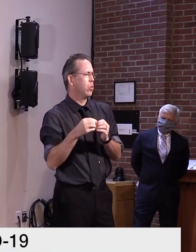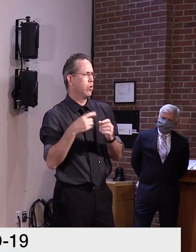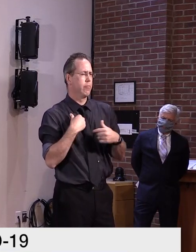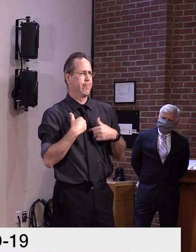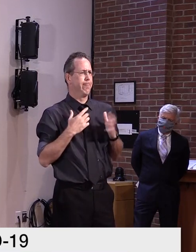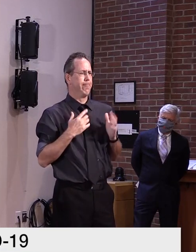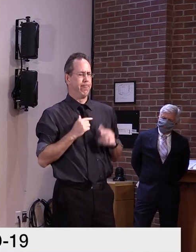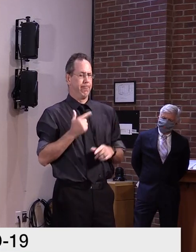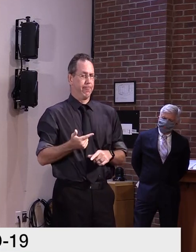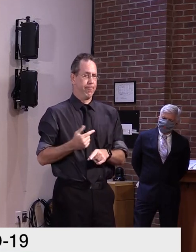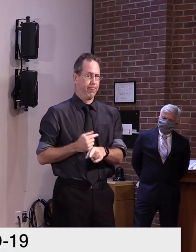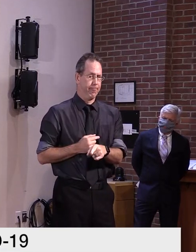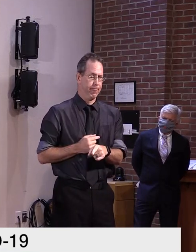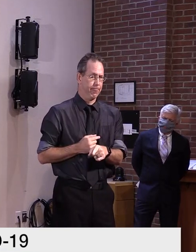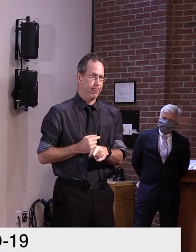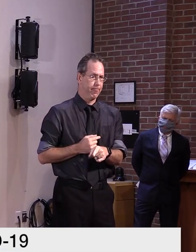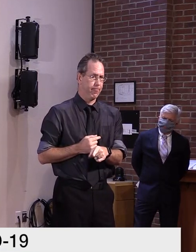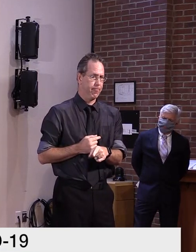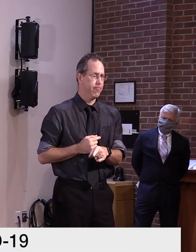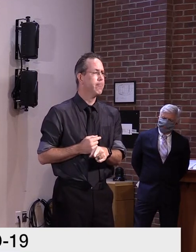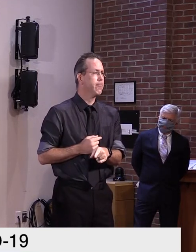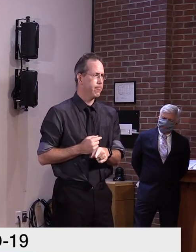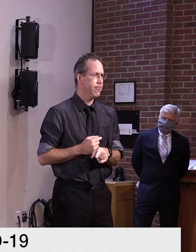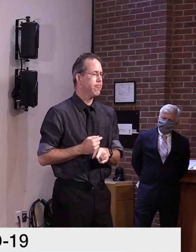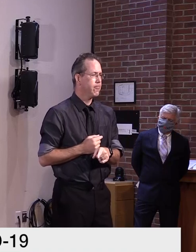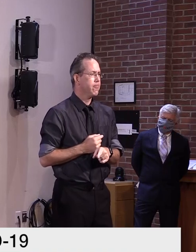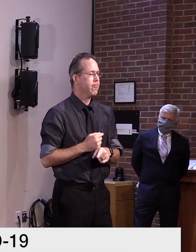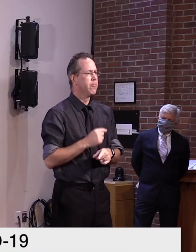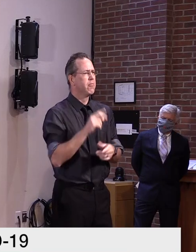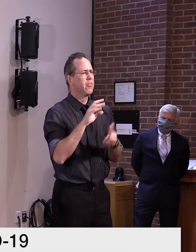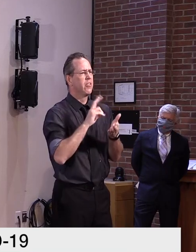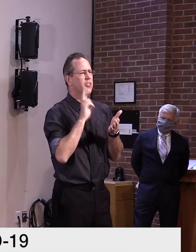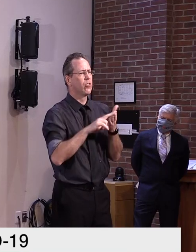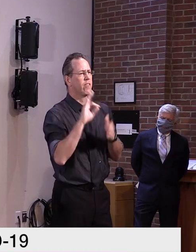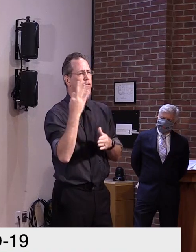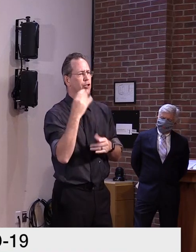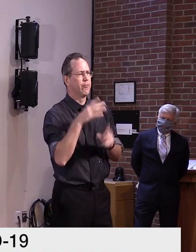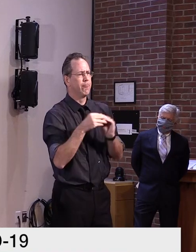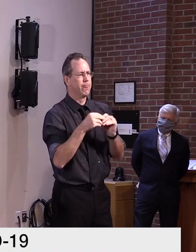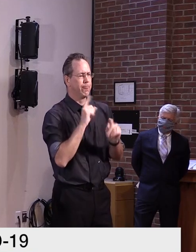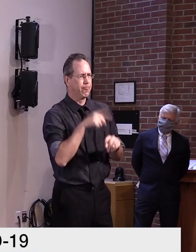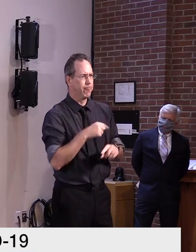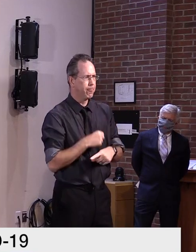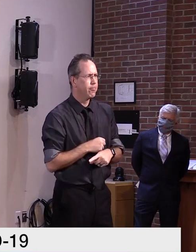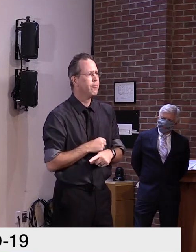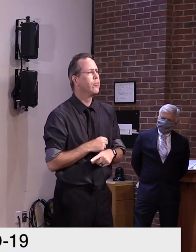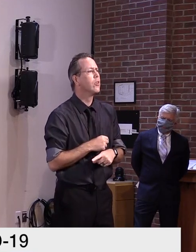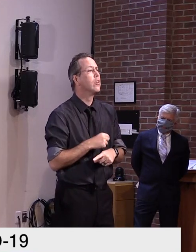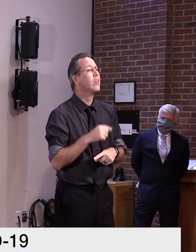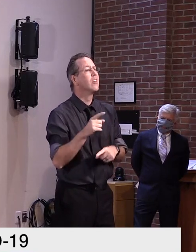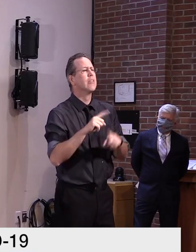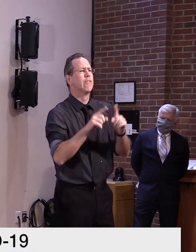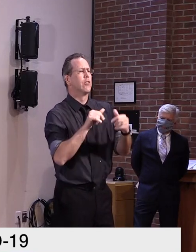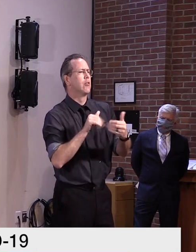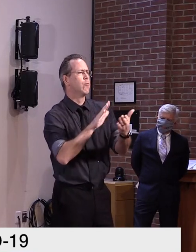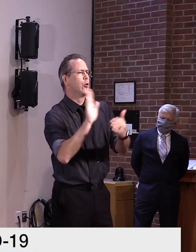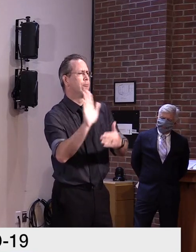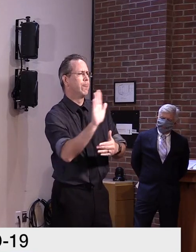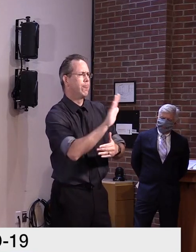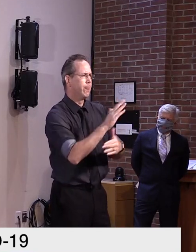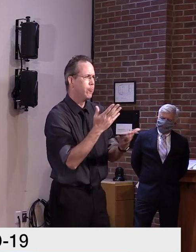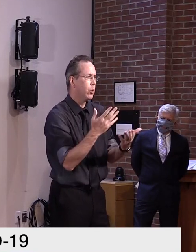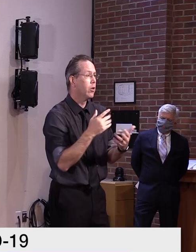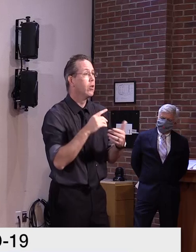Yeah, thank you, faculty. Yeah, faculty, a couple approaches. One is certainly the reporting that will occur on the website.